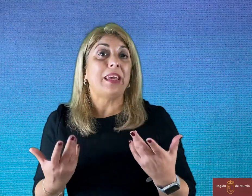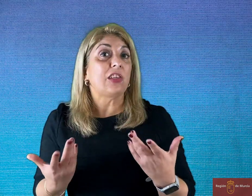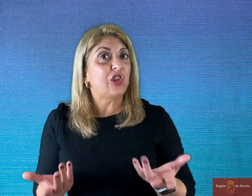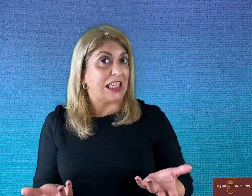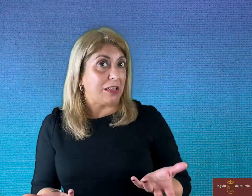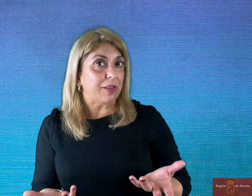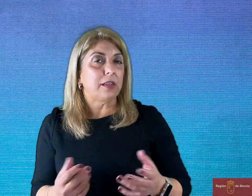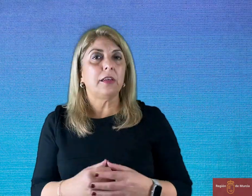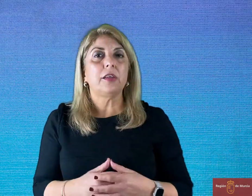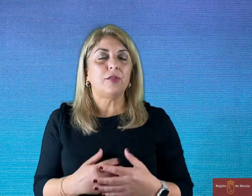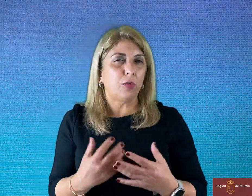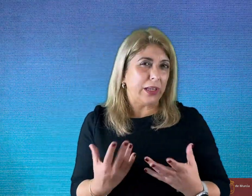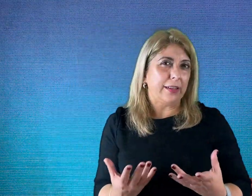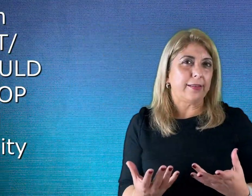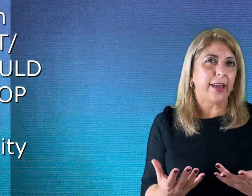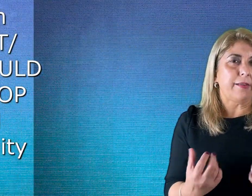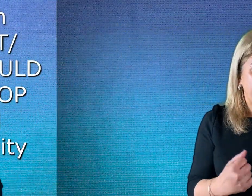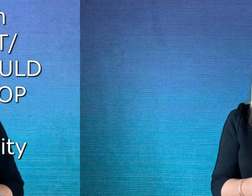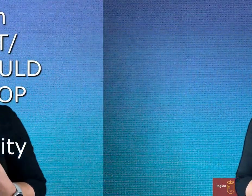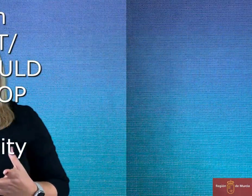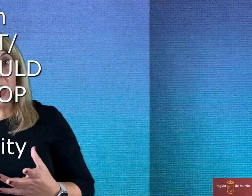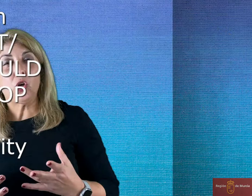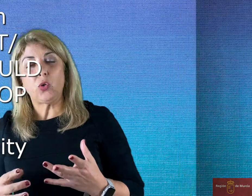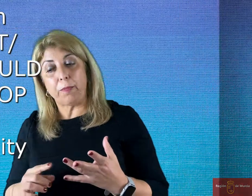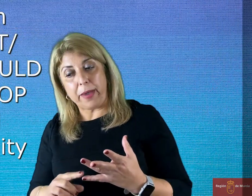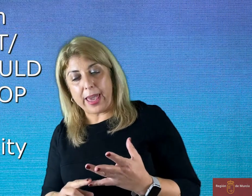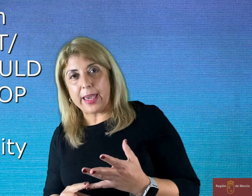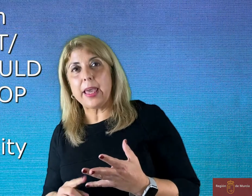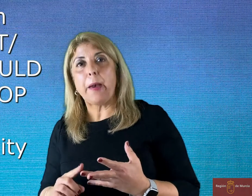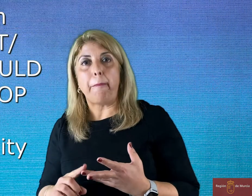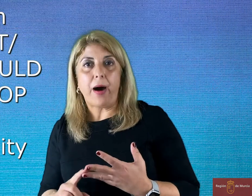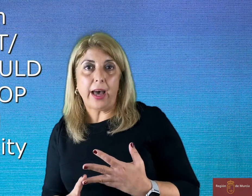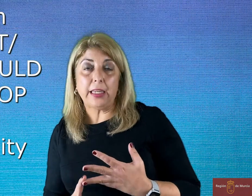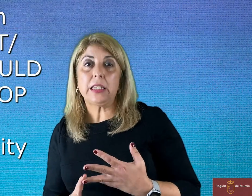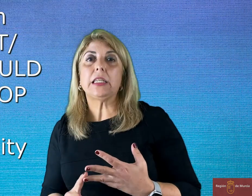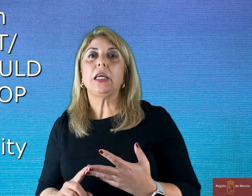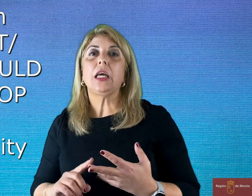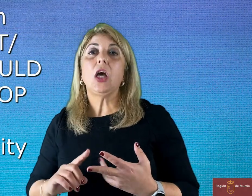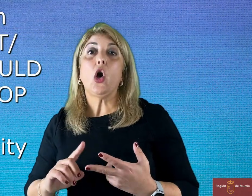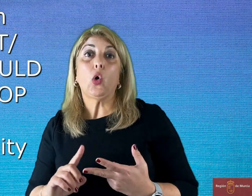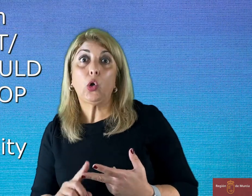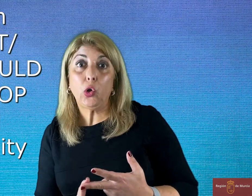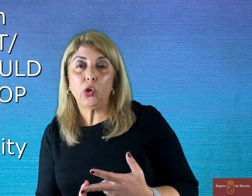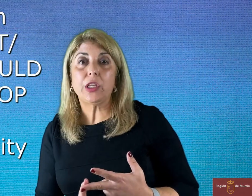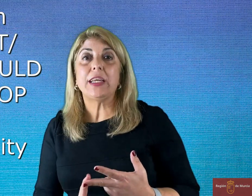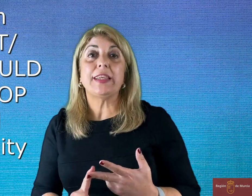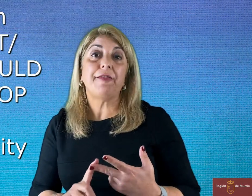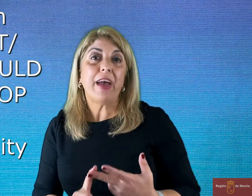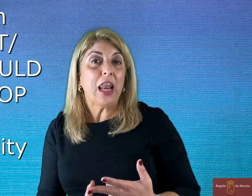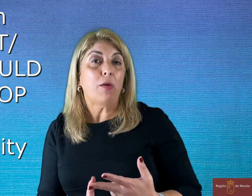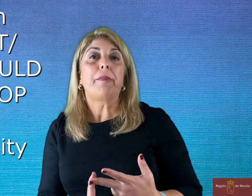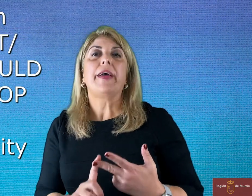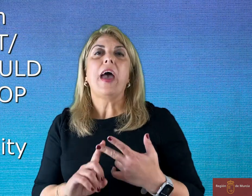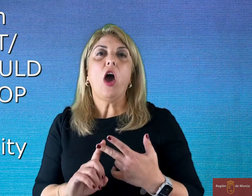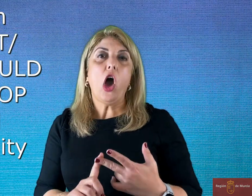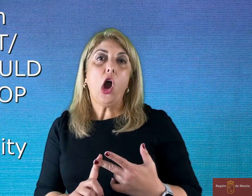achieved. So we can say Spain could may, might or could develop herd